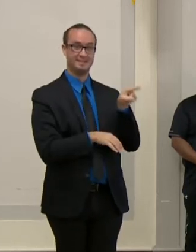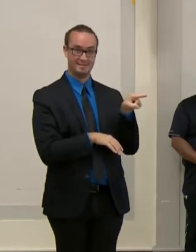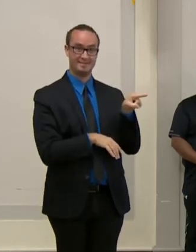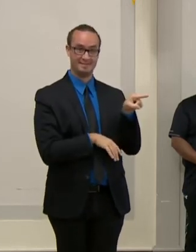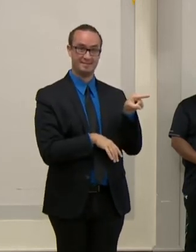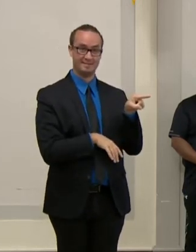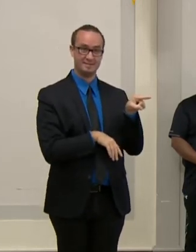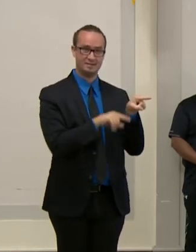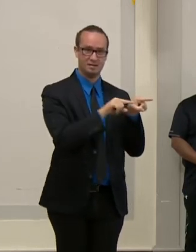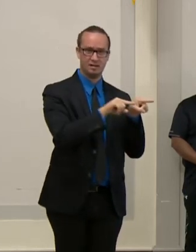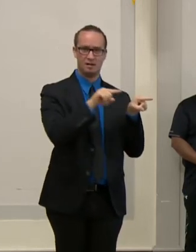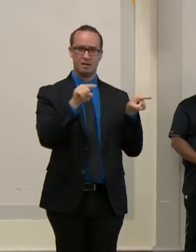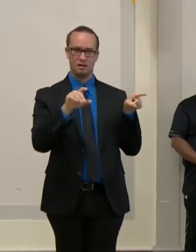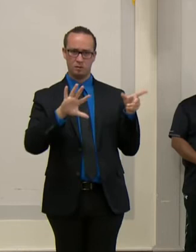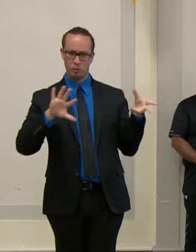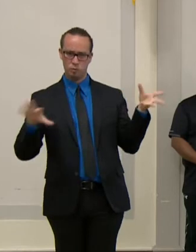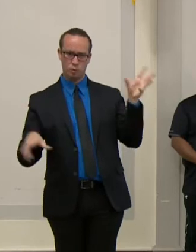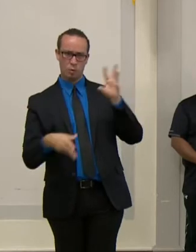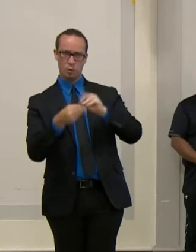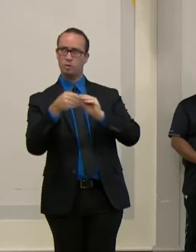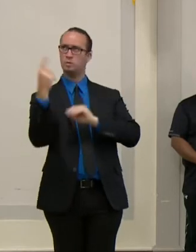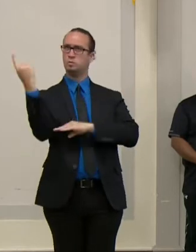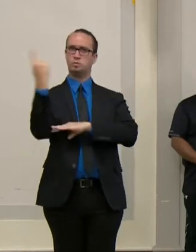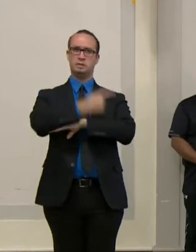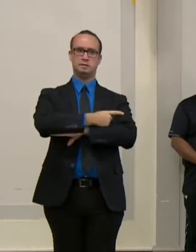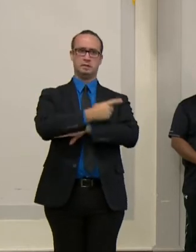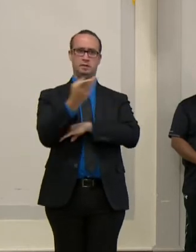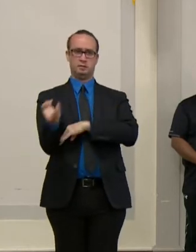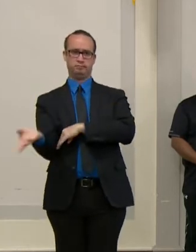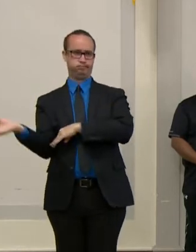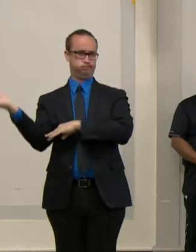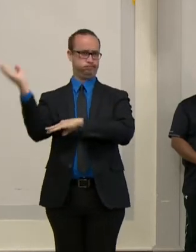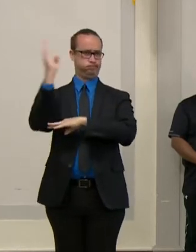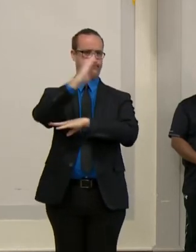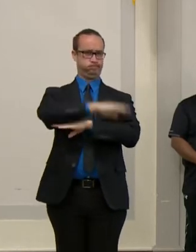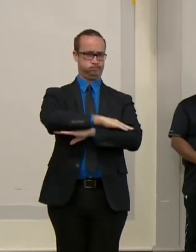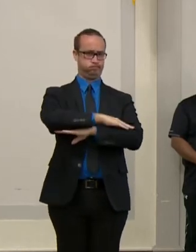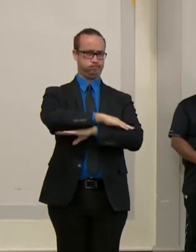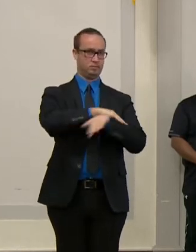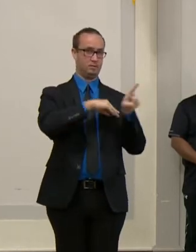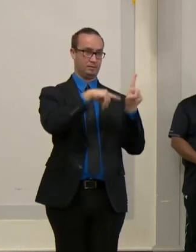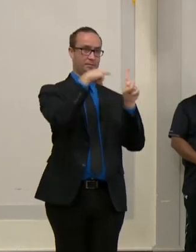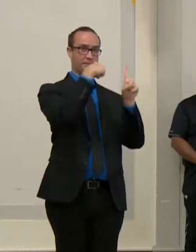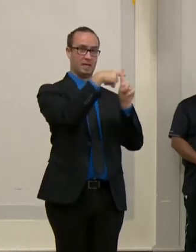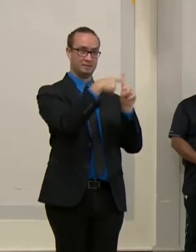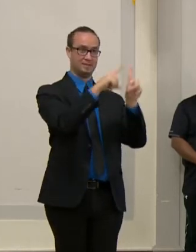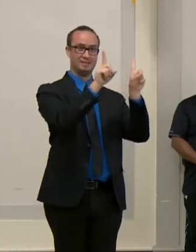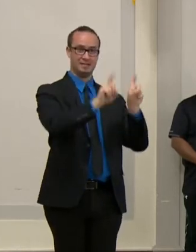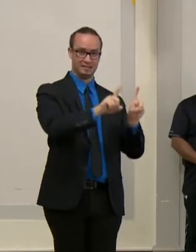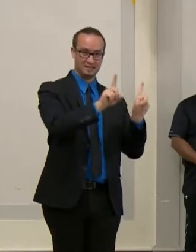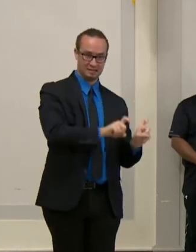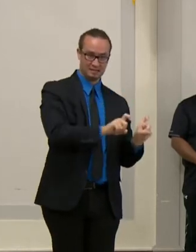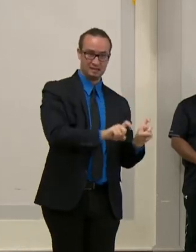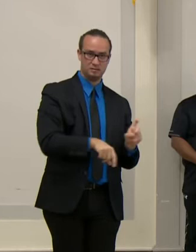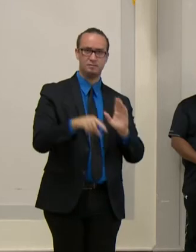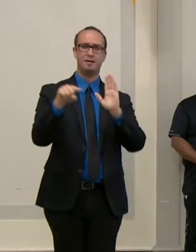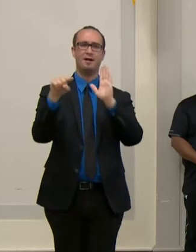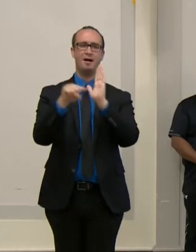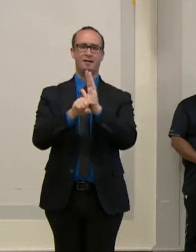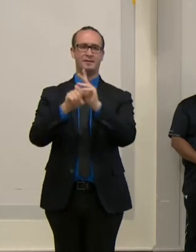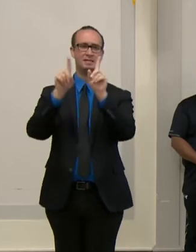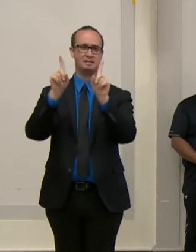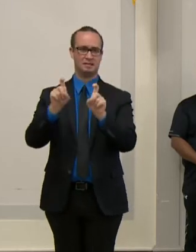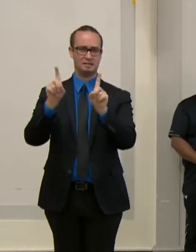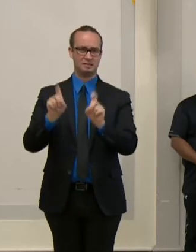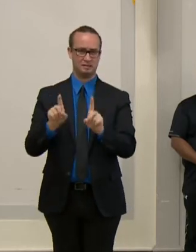given day. The total is defined as the sum of positive tests, negative tests, and inconclusive tests. The day